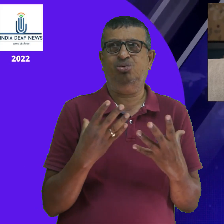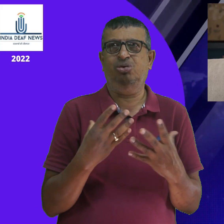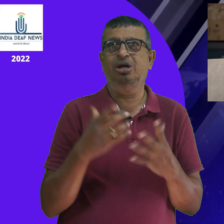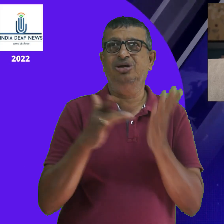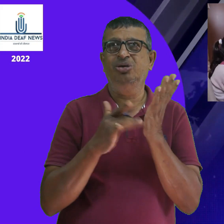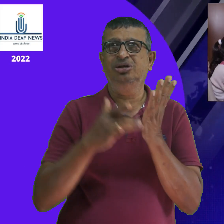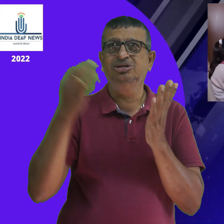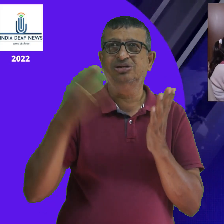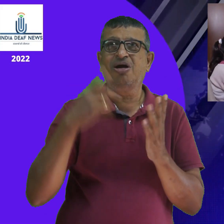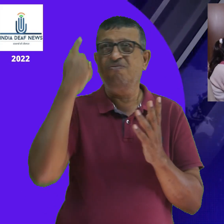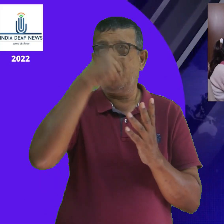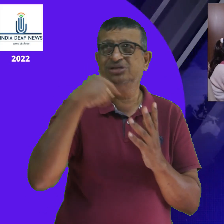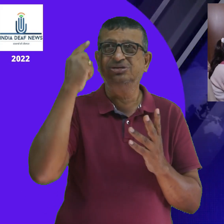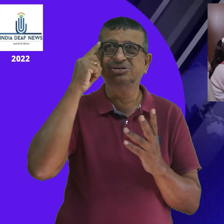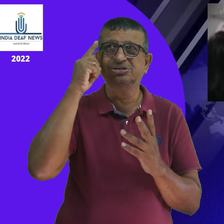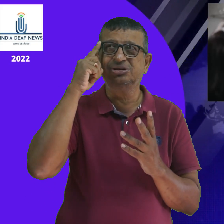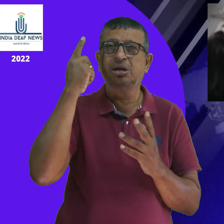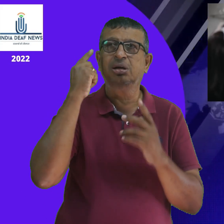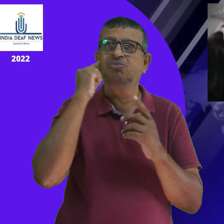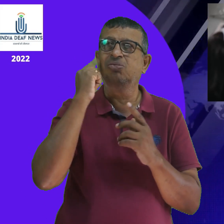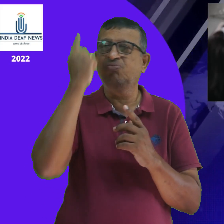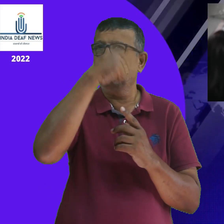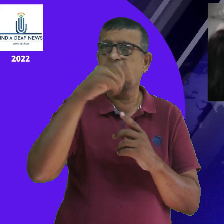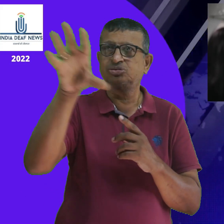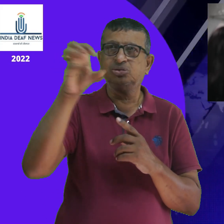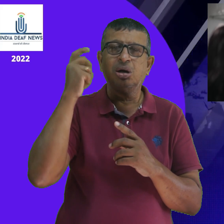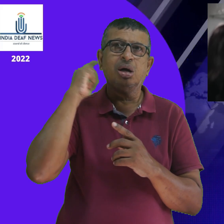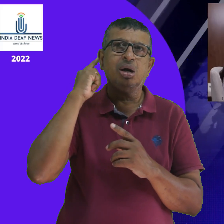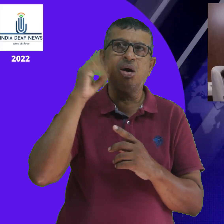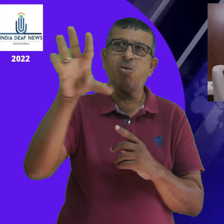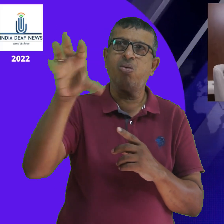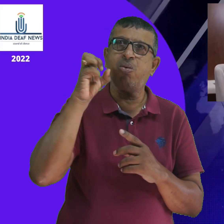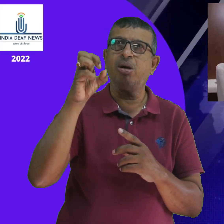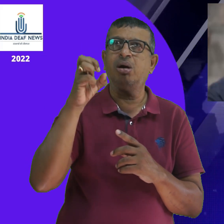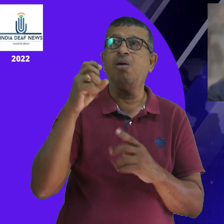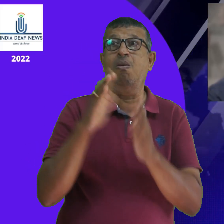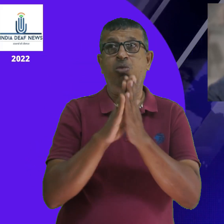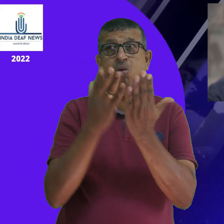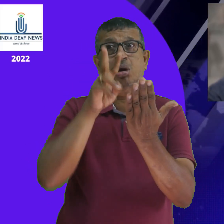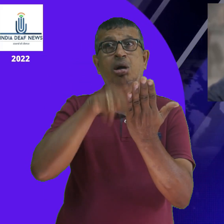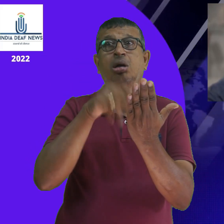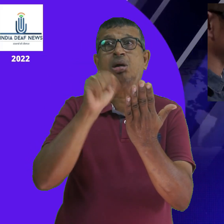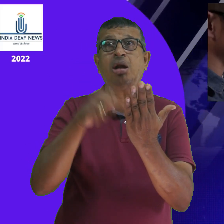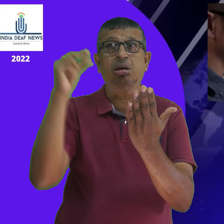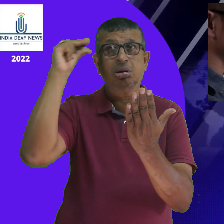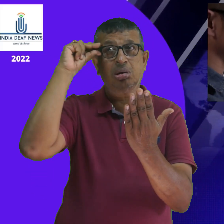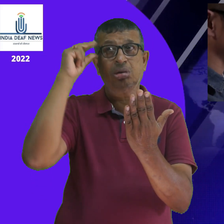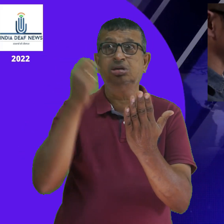The ability to recognize faces, to read and understand any kind of text,